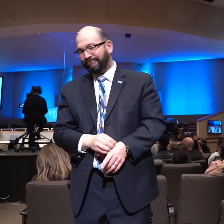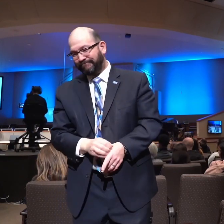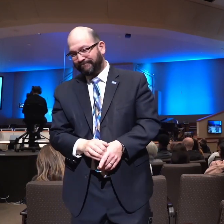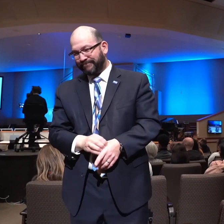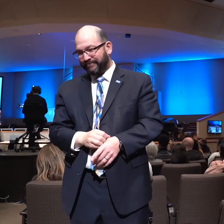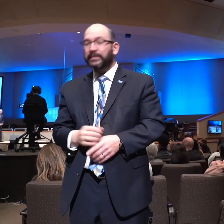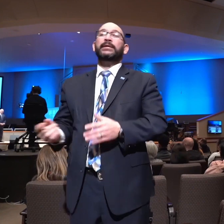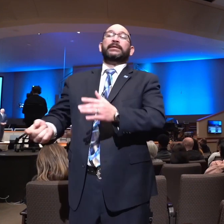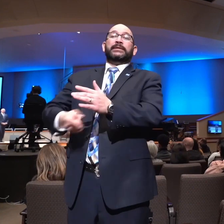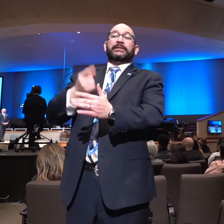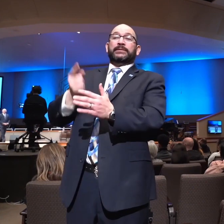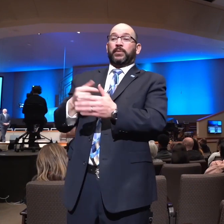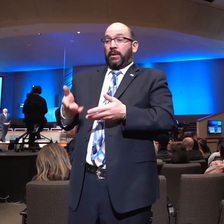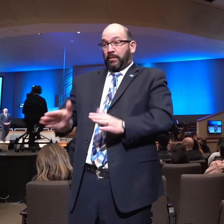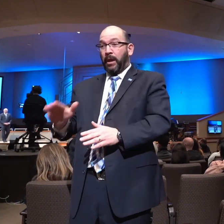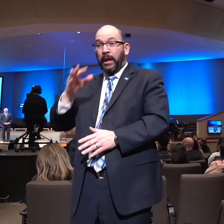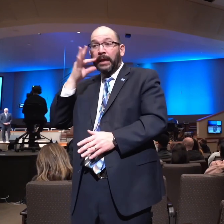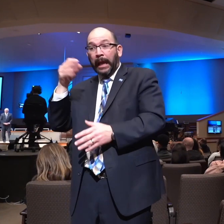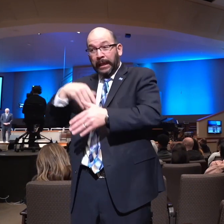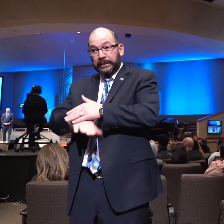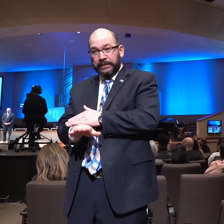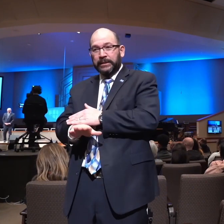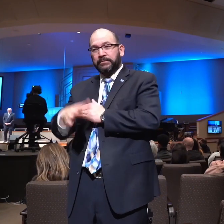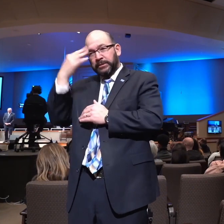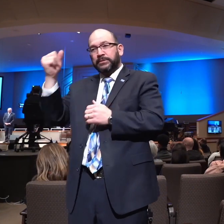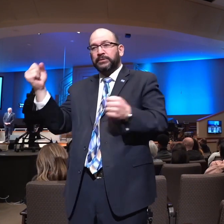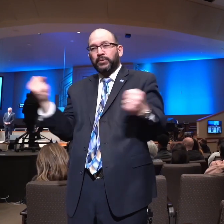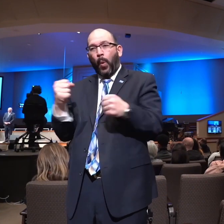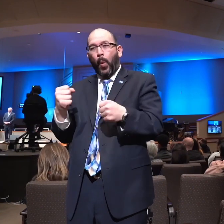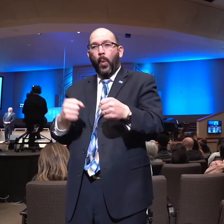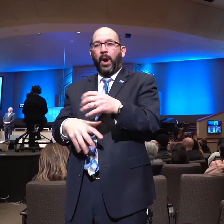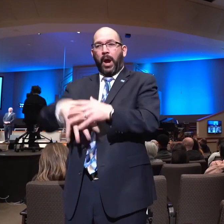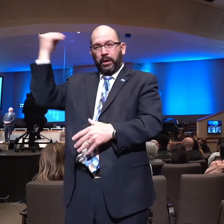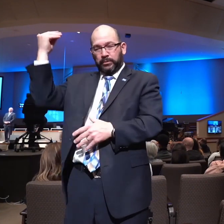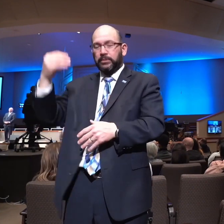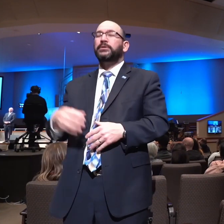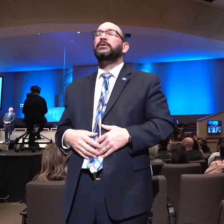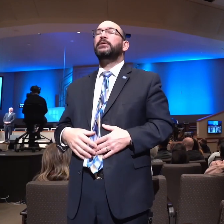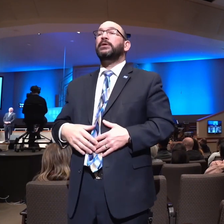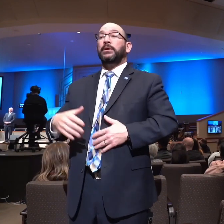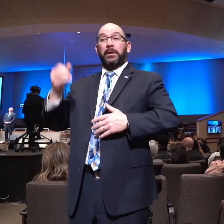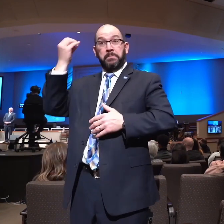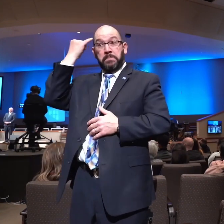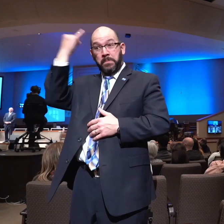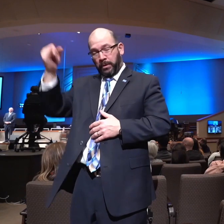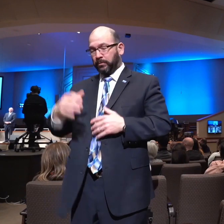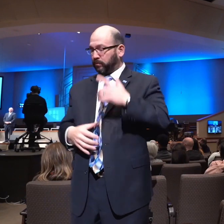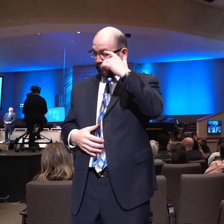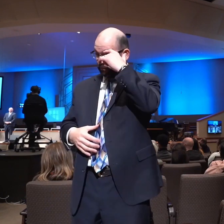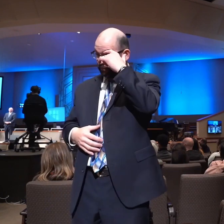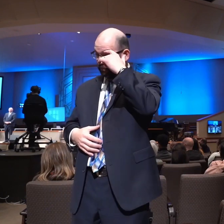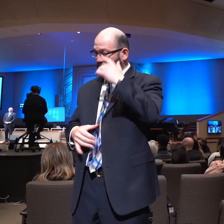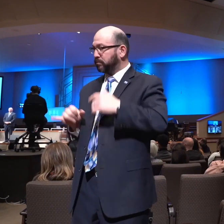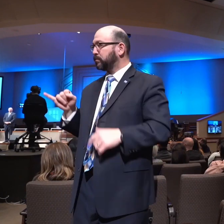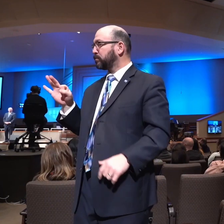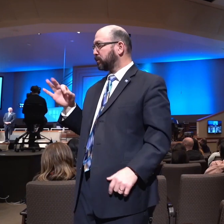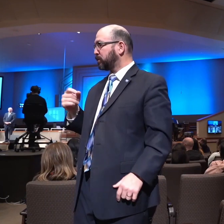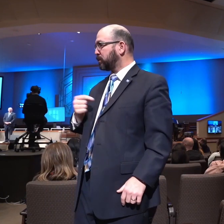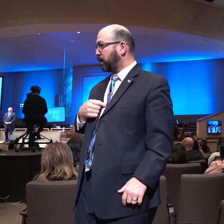Sometimes we let them inside when it's real cold outside. Now, could you imagine if I were to spend a seven-day period